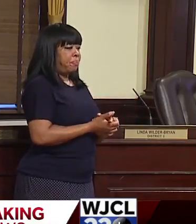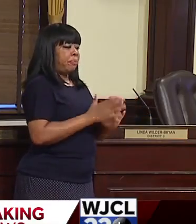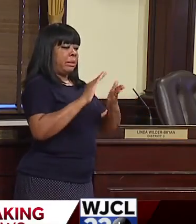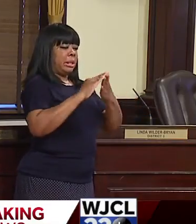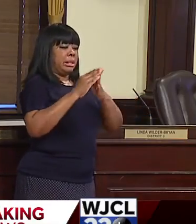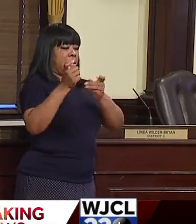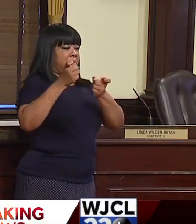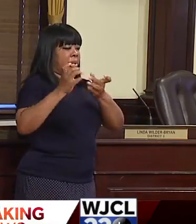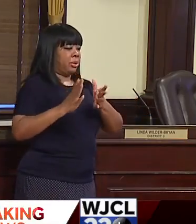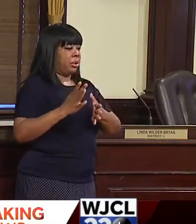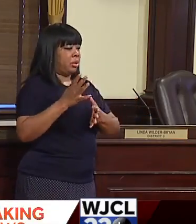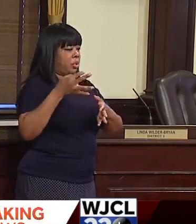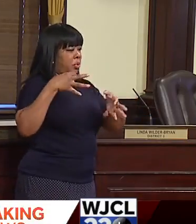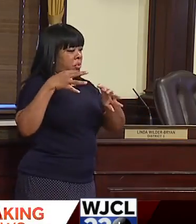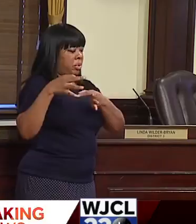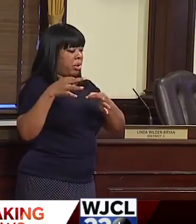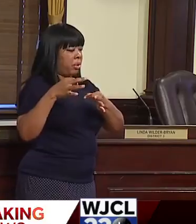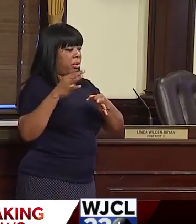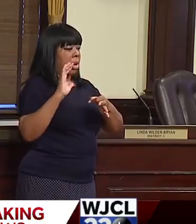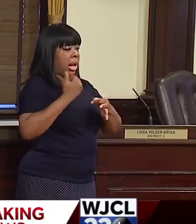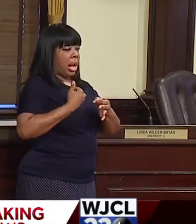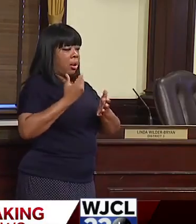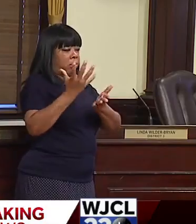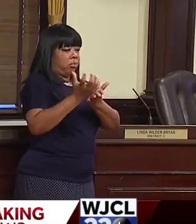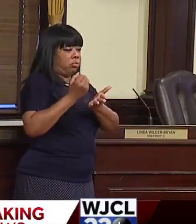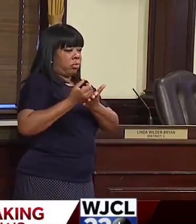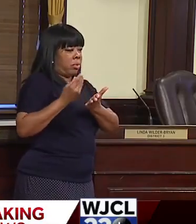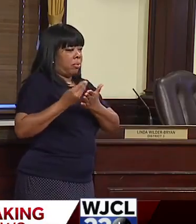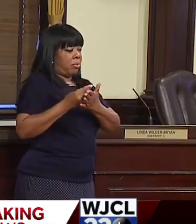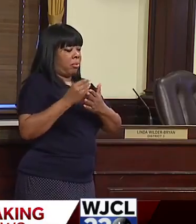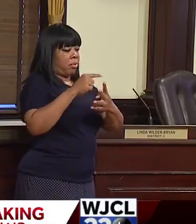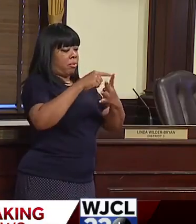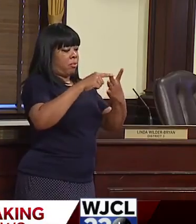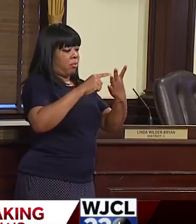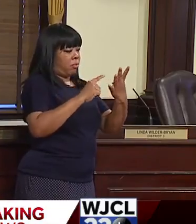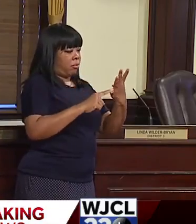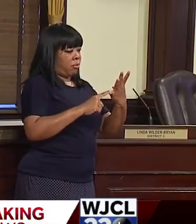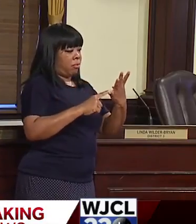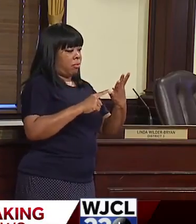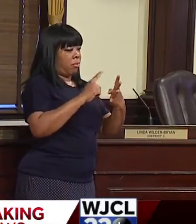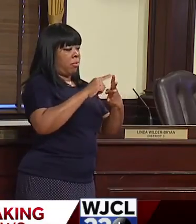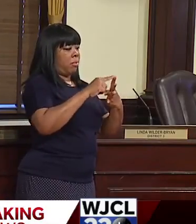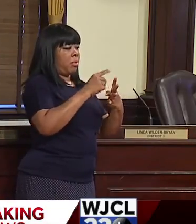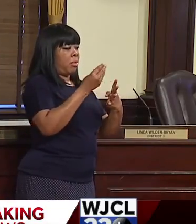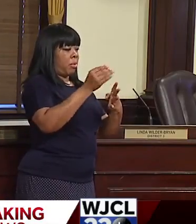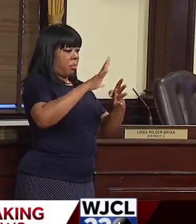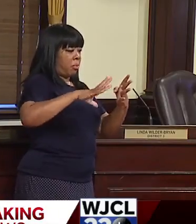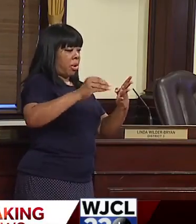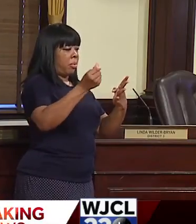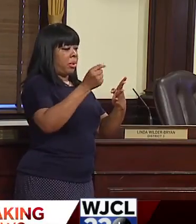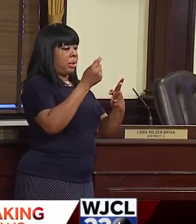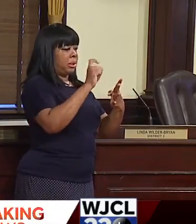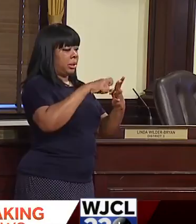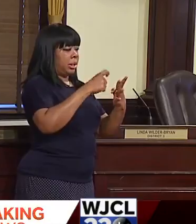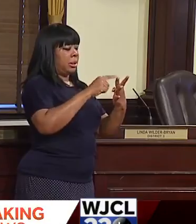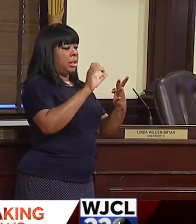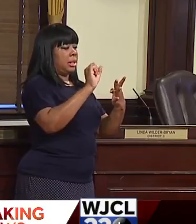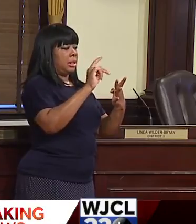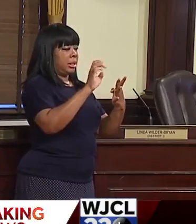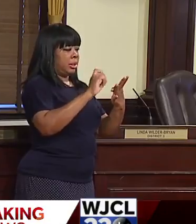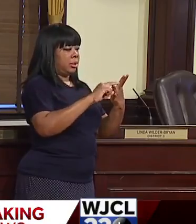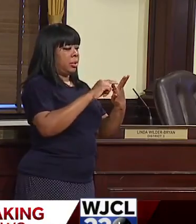manager would tell you that we derive our income really from four different sources, property taxes, sales tax,